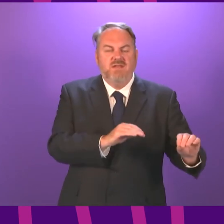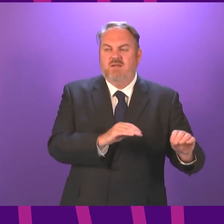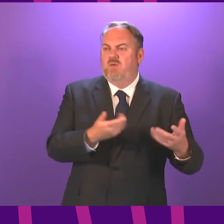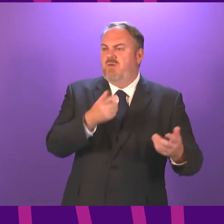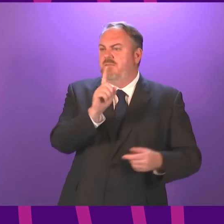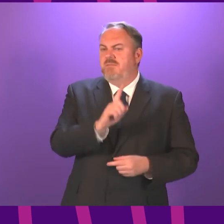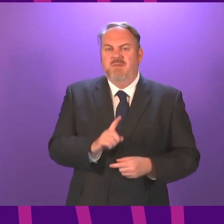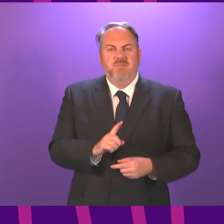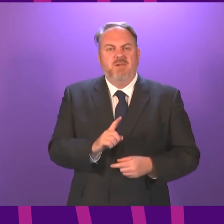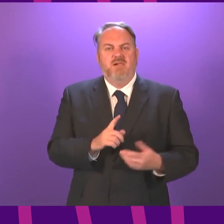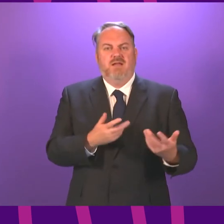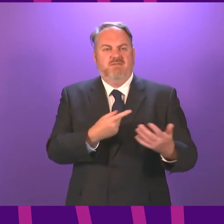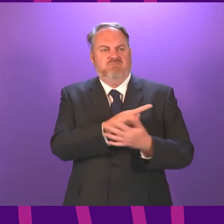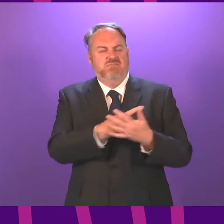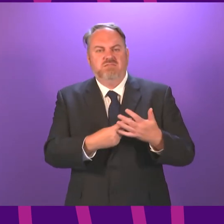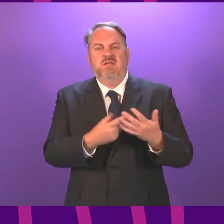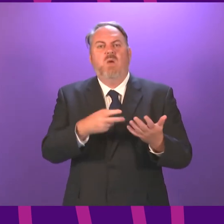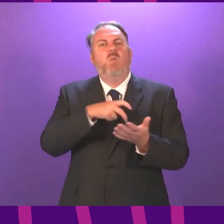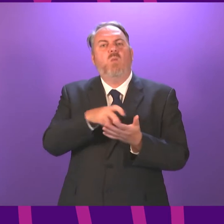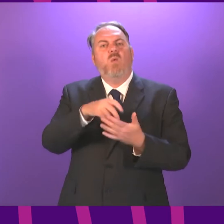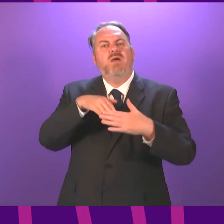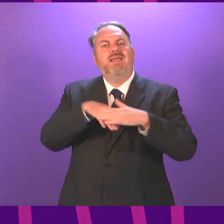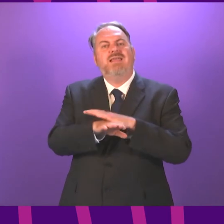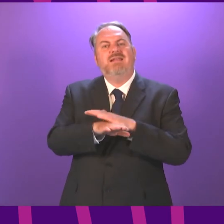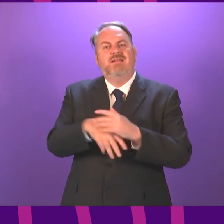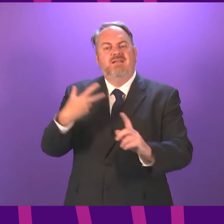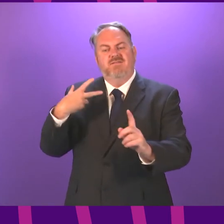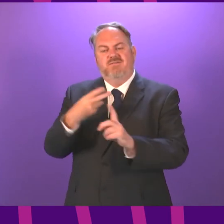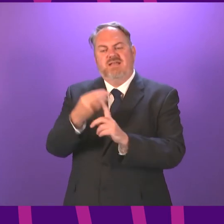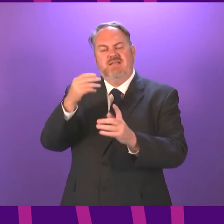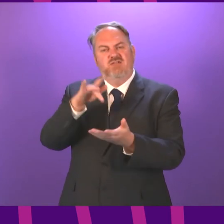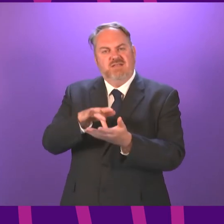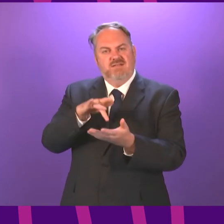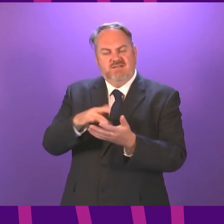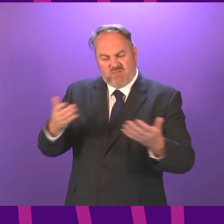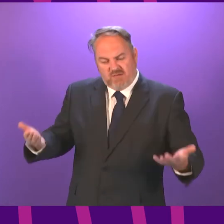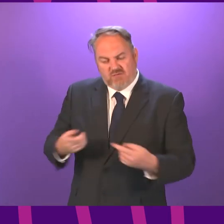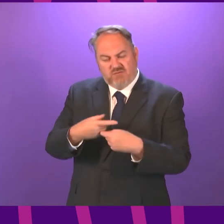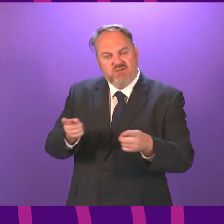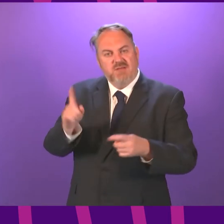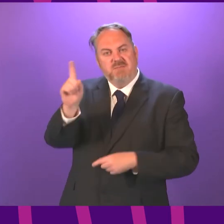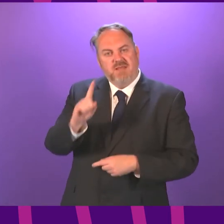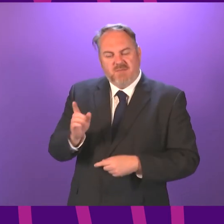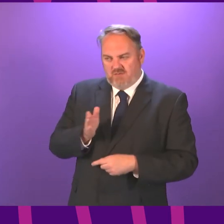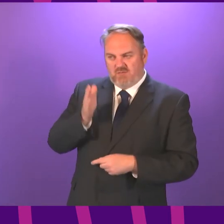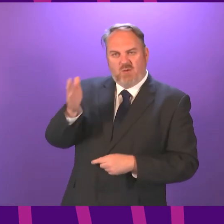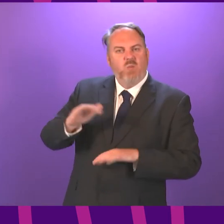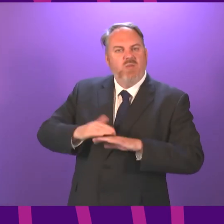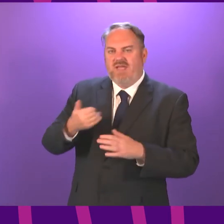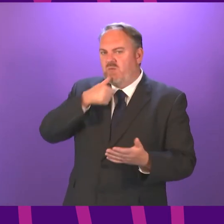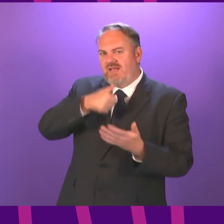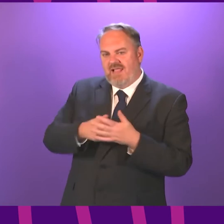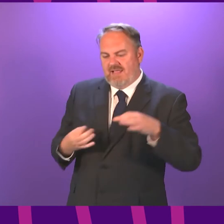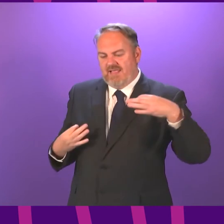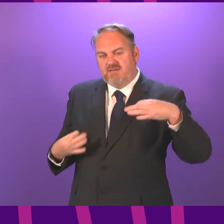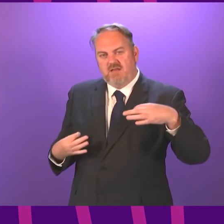can we ramp up opening of walk-in vaccination centres so people can access those vaccinations without requiring a letter? So we